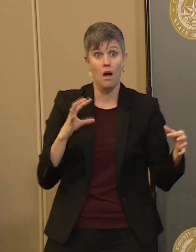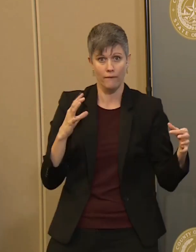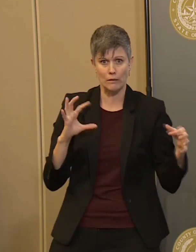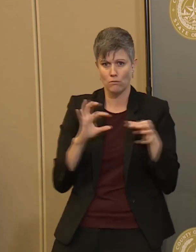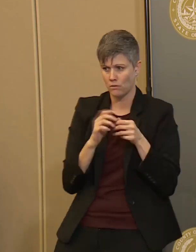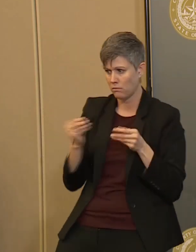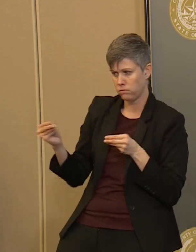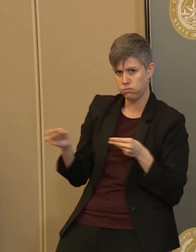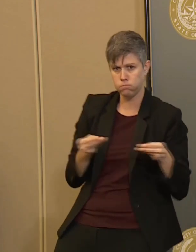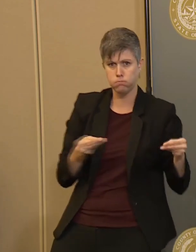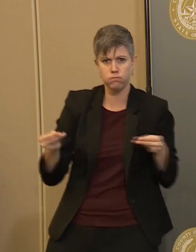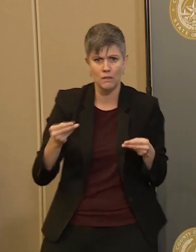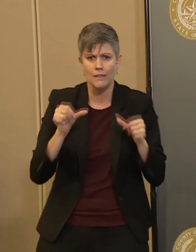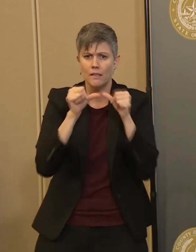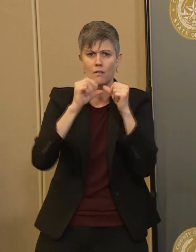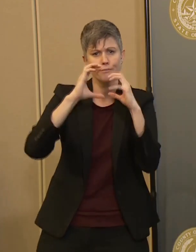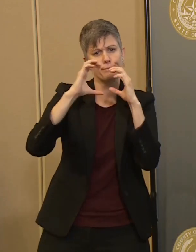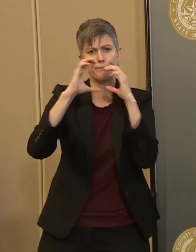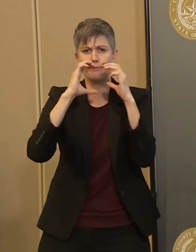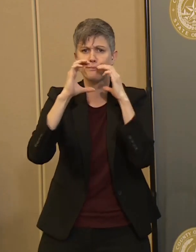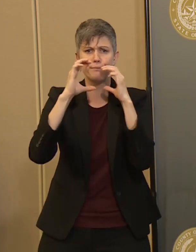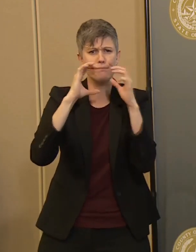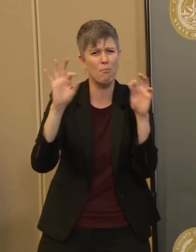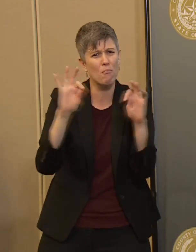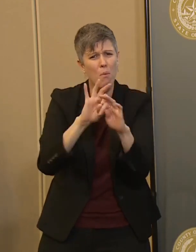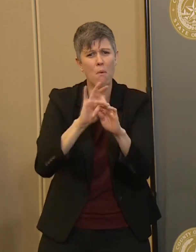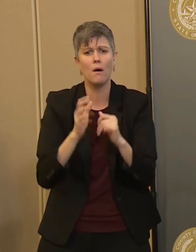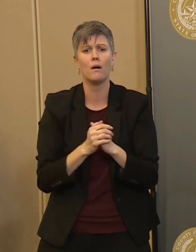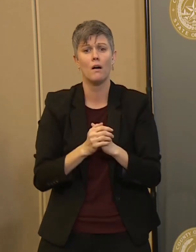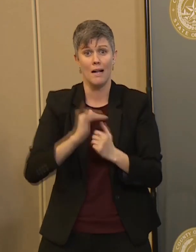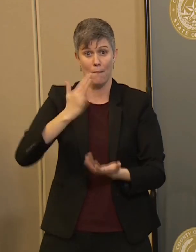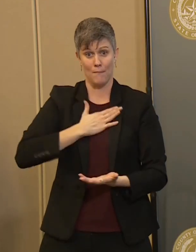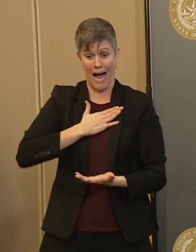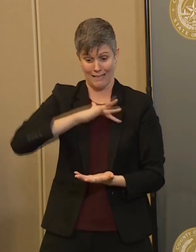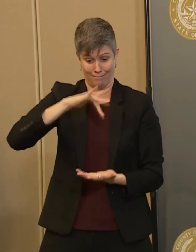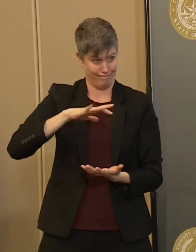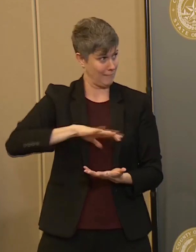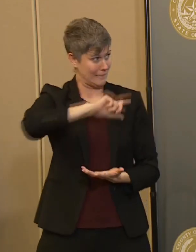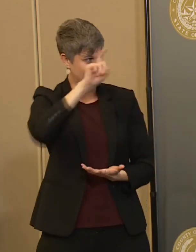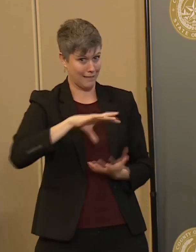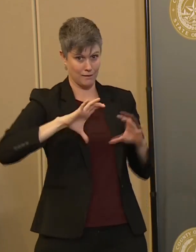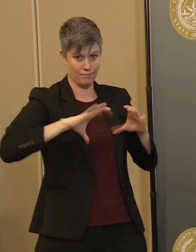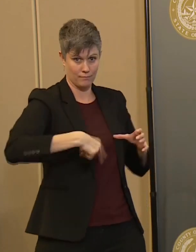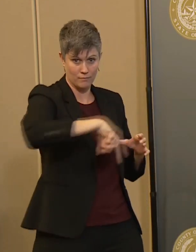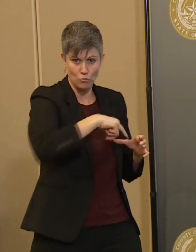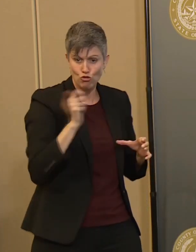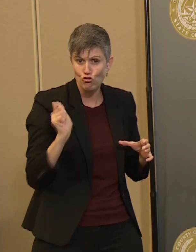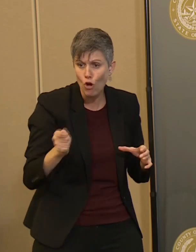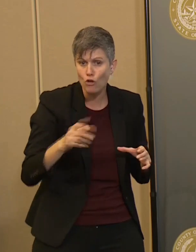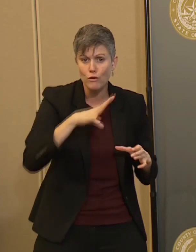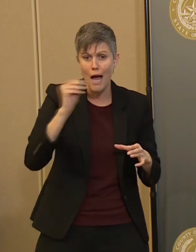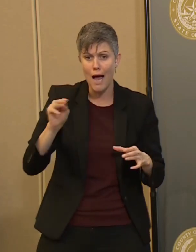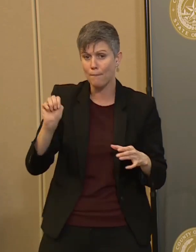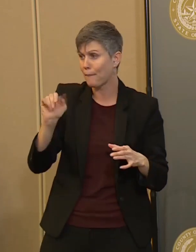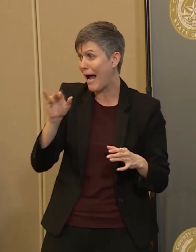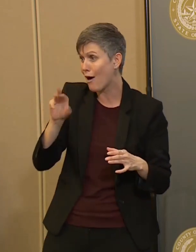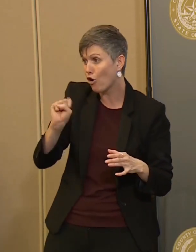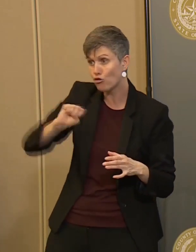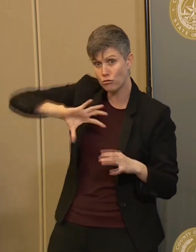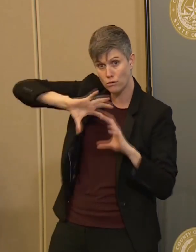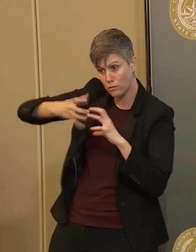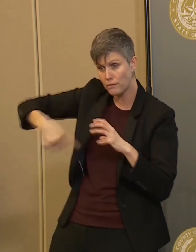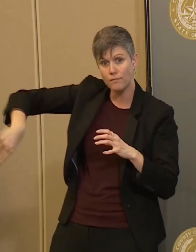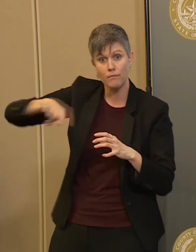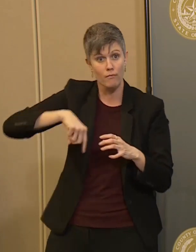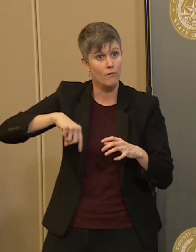a continual communication link with my central Texas, uh, county judges and mayors, uh, in